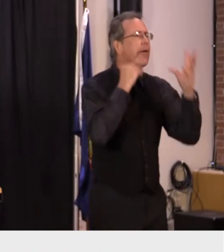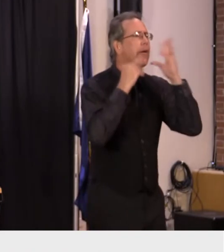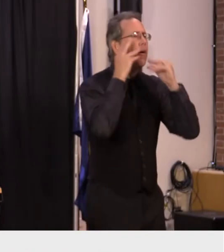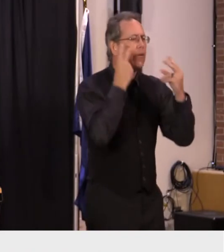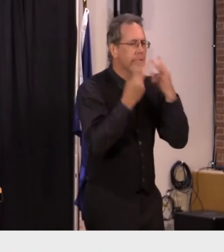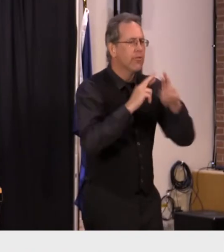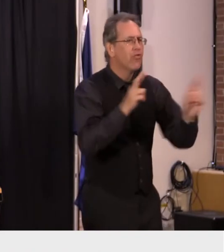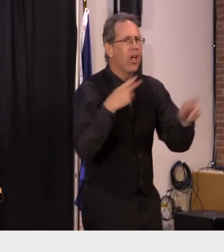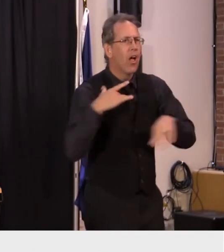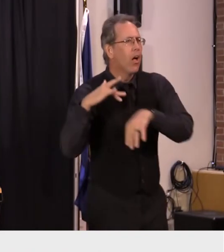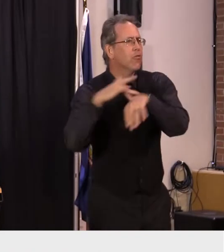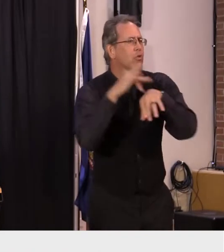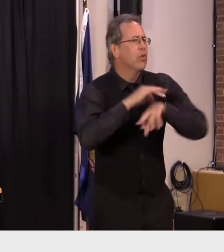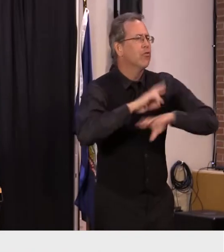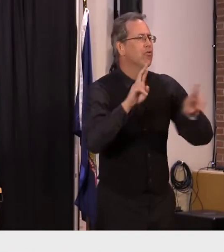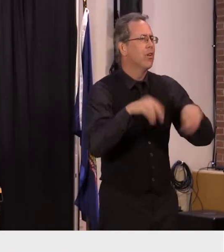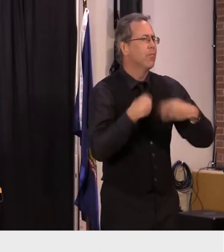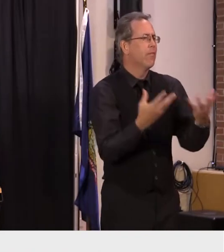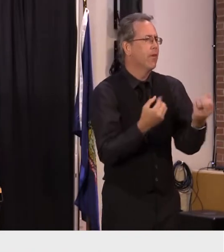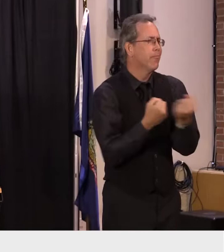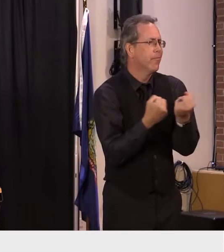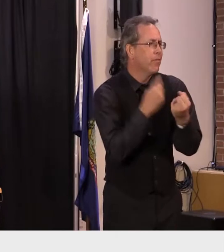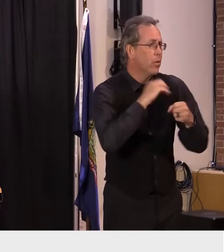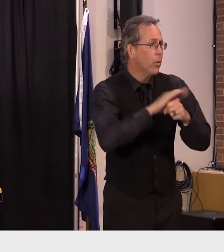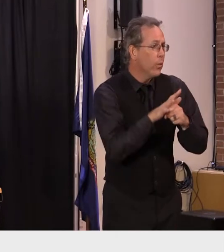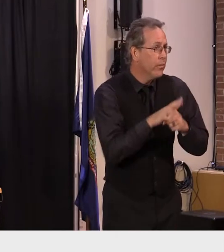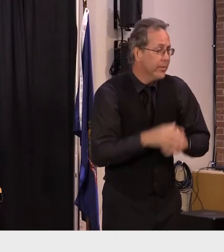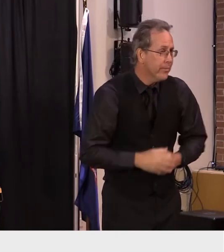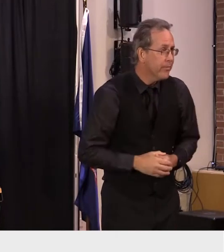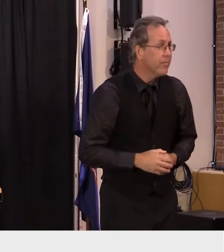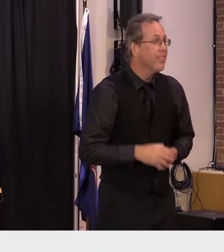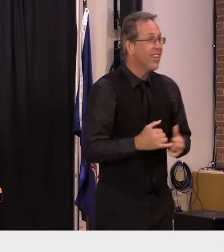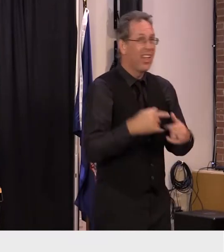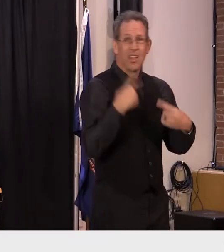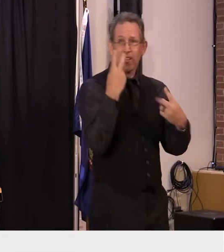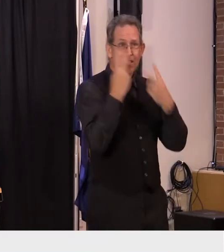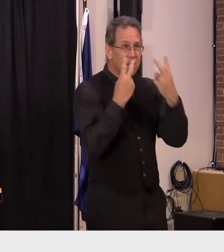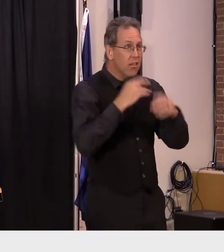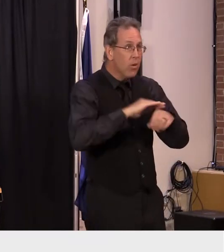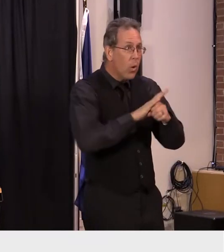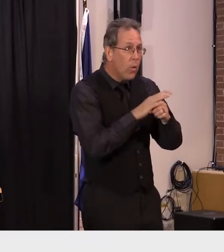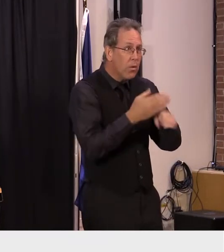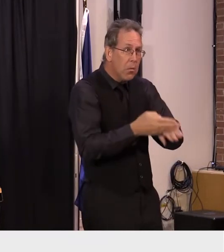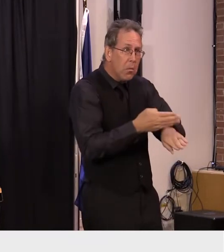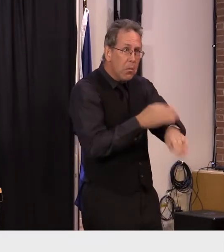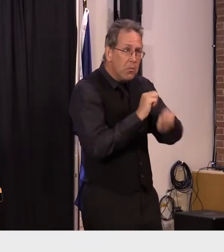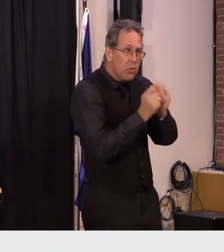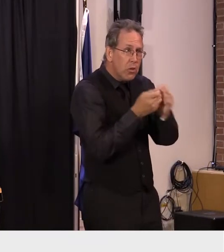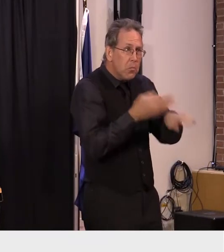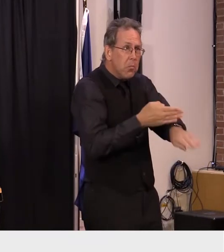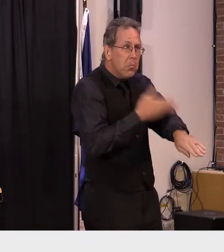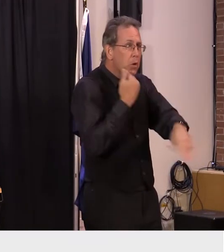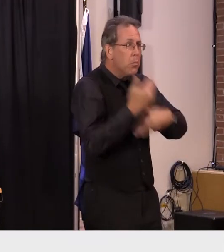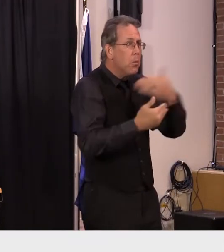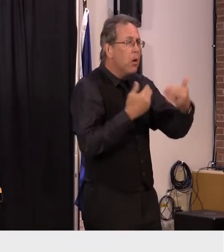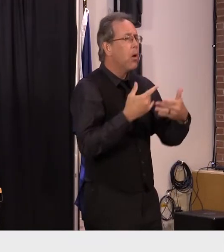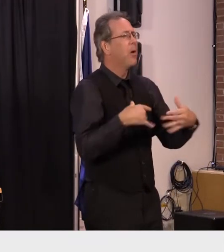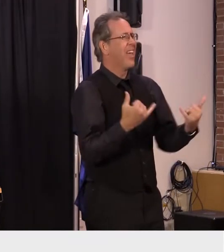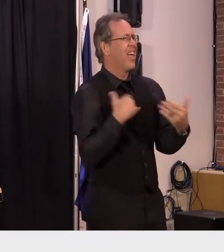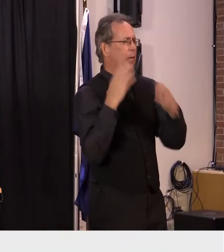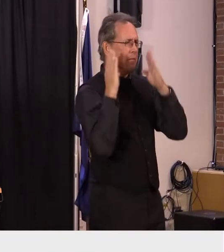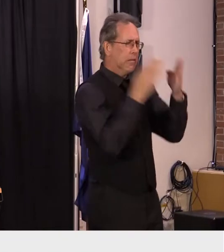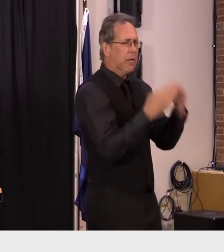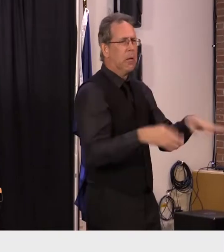as the solution for the situation continues to improve it's important we continue to work to reverse the